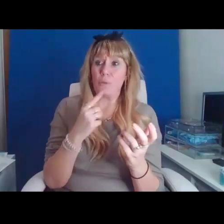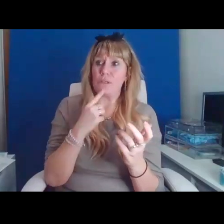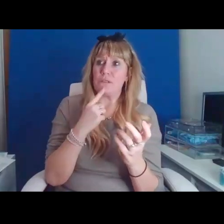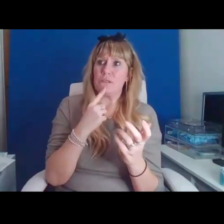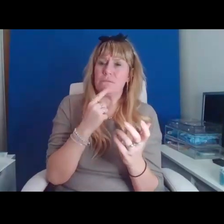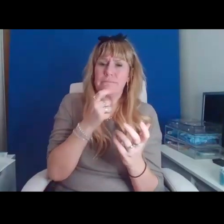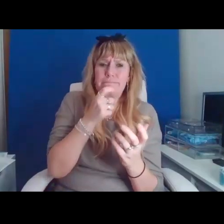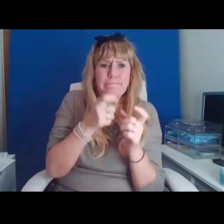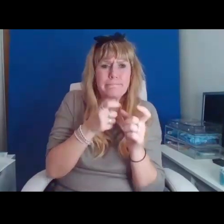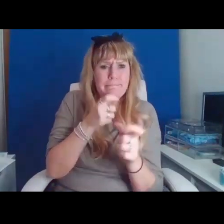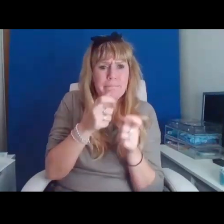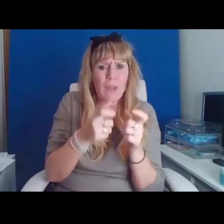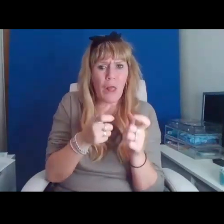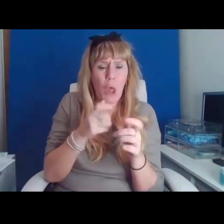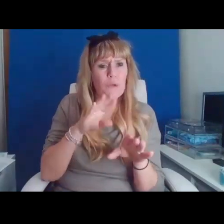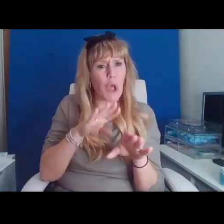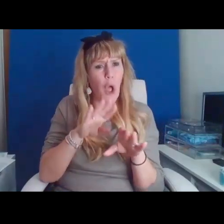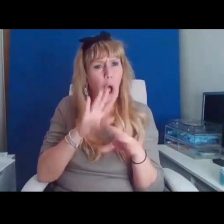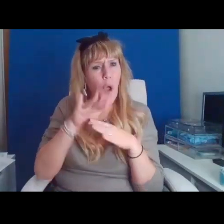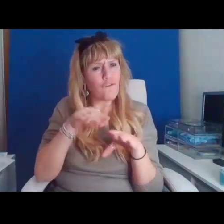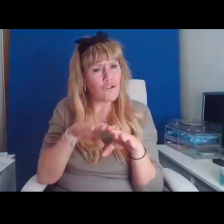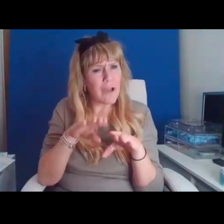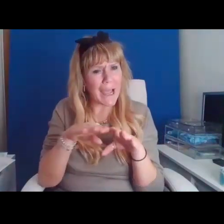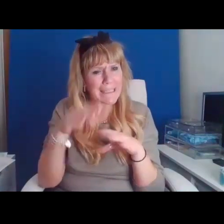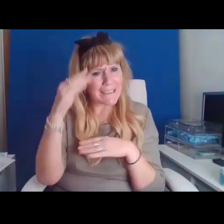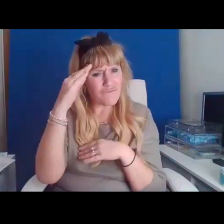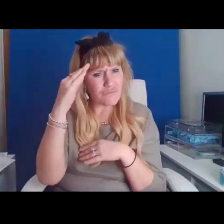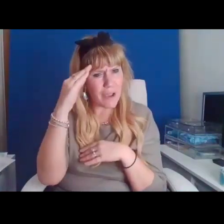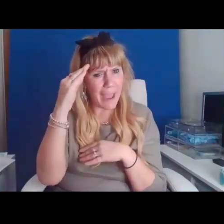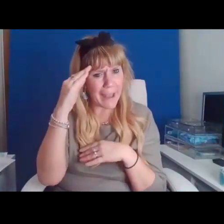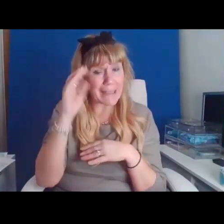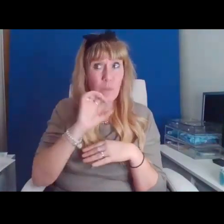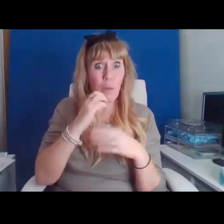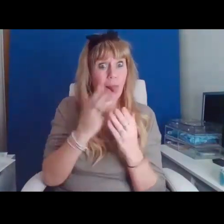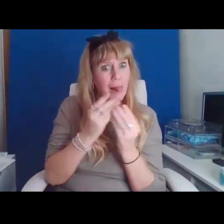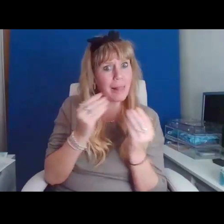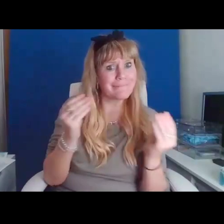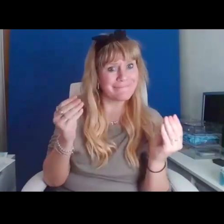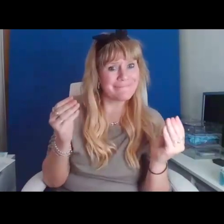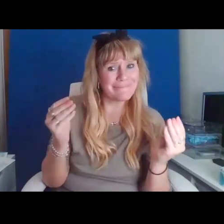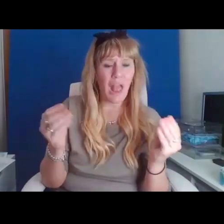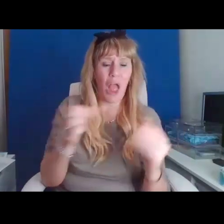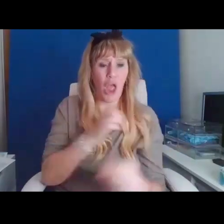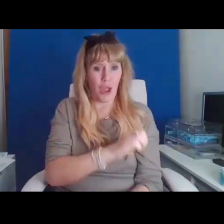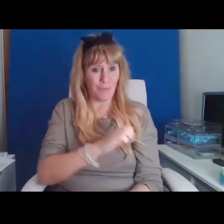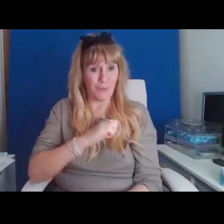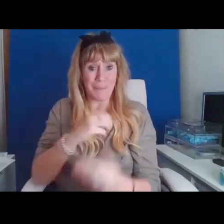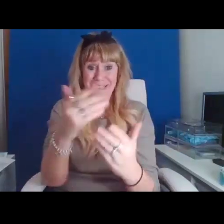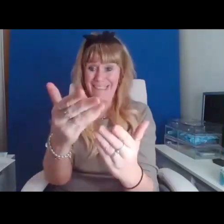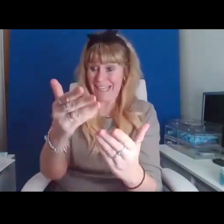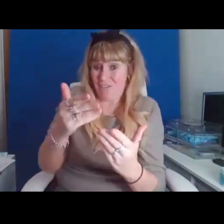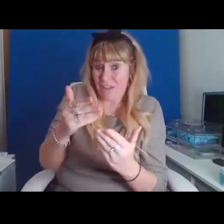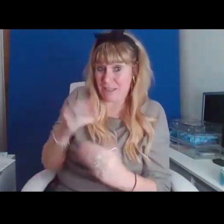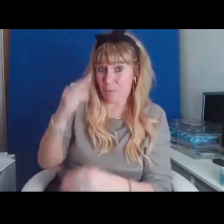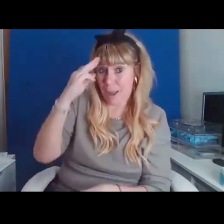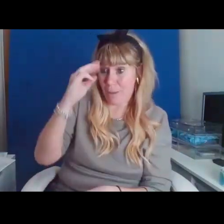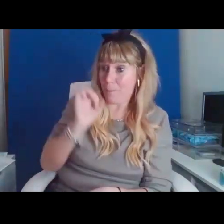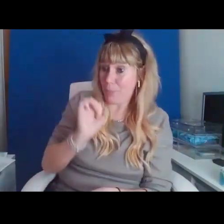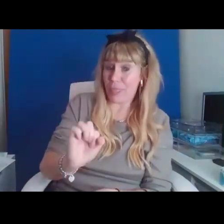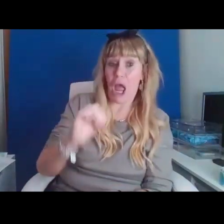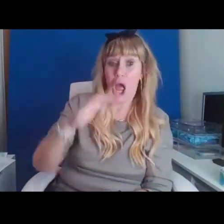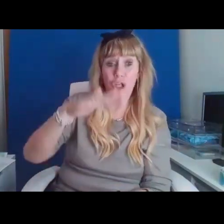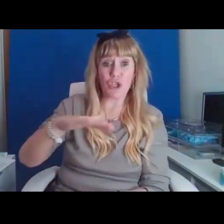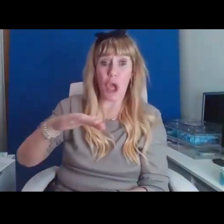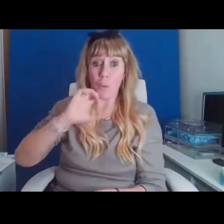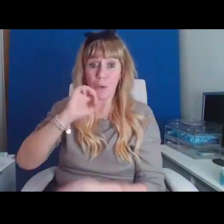overactive brains. I promise passed to my mum over the counter that her child would pay attention